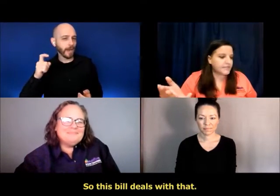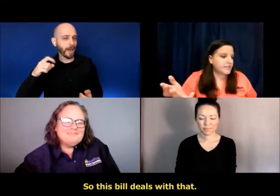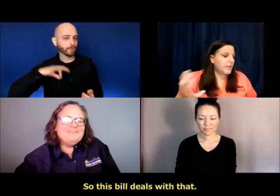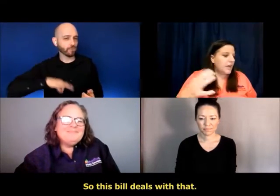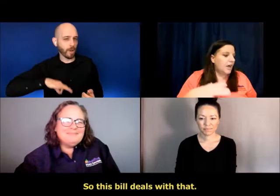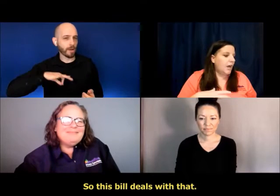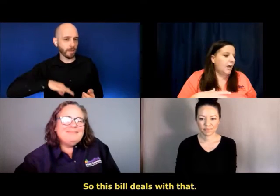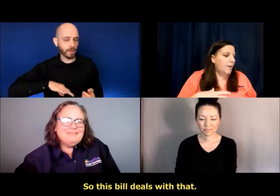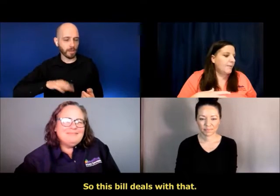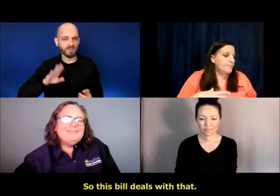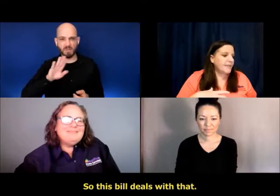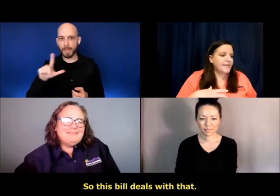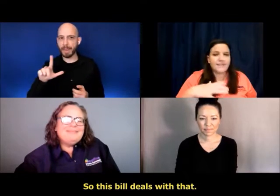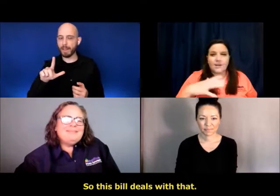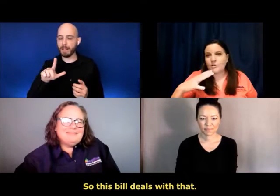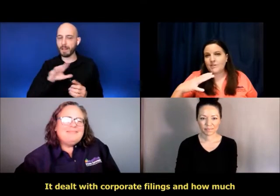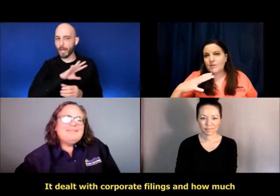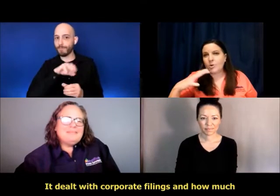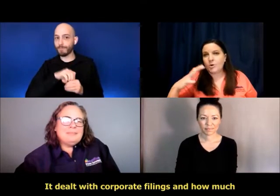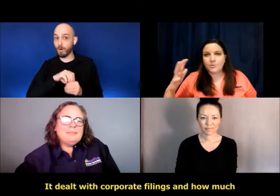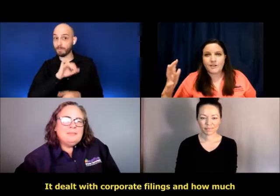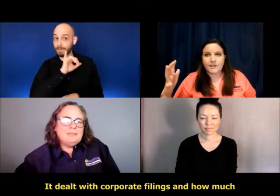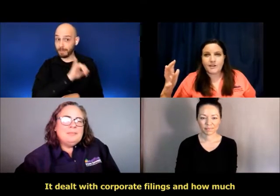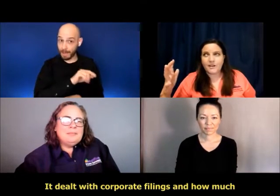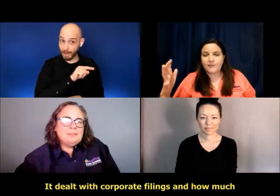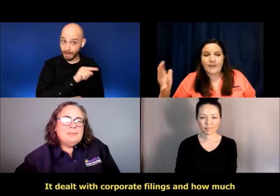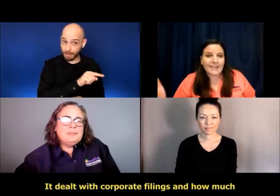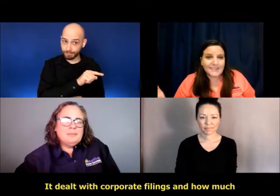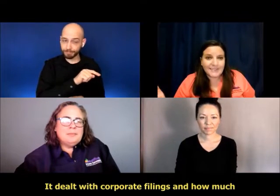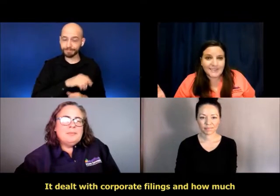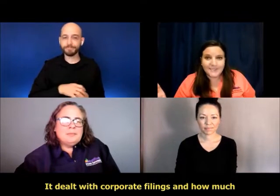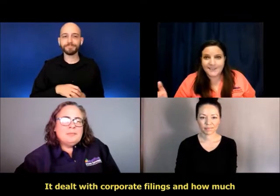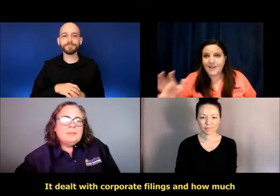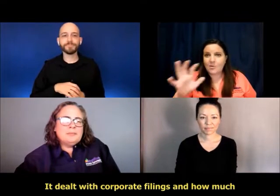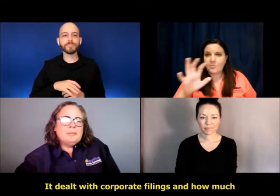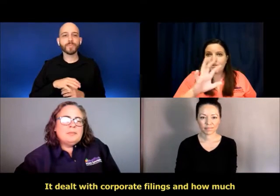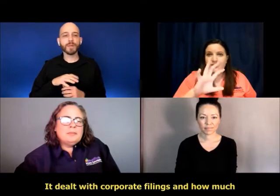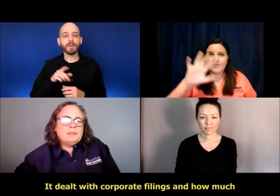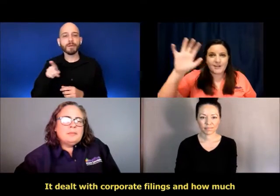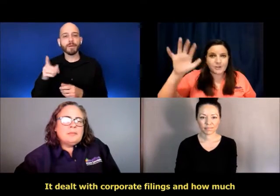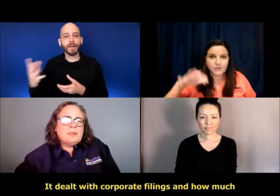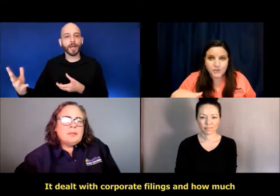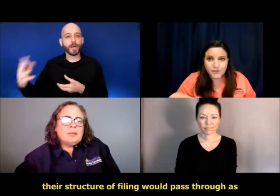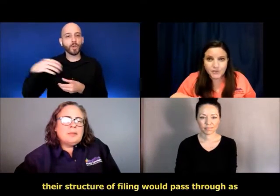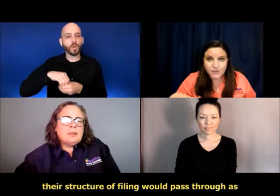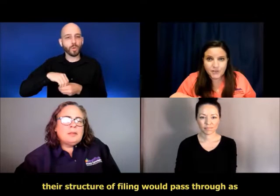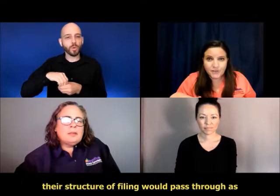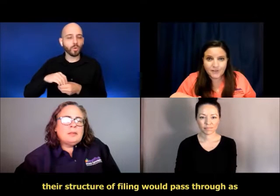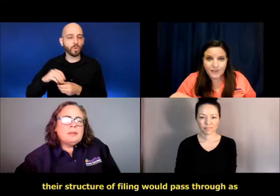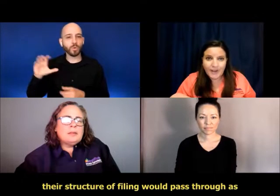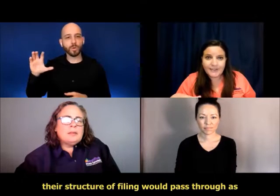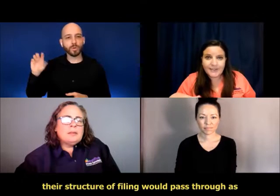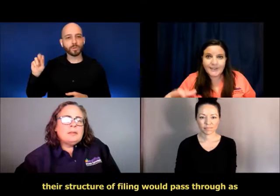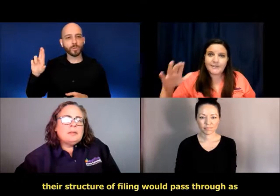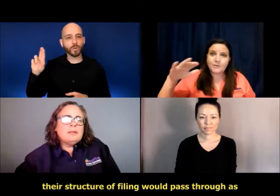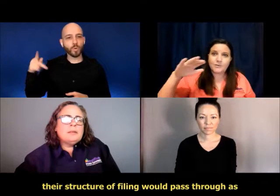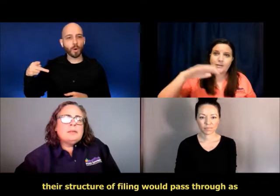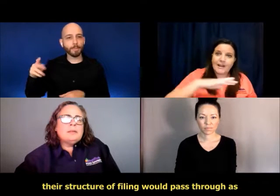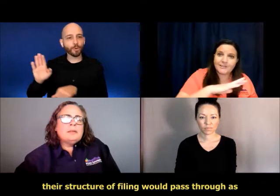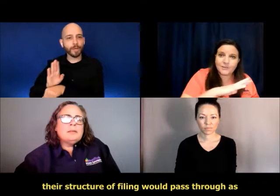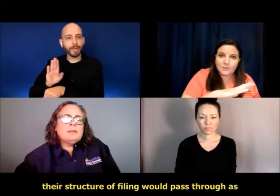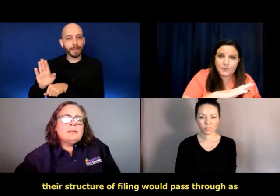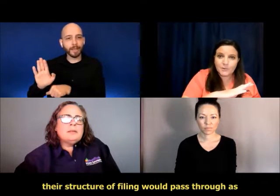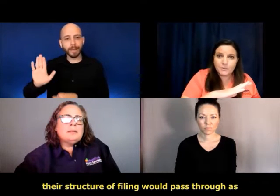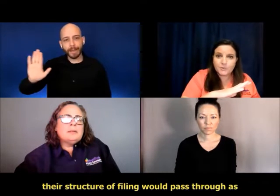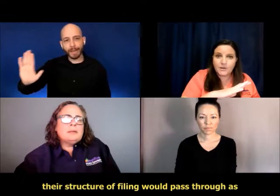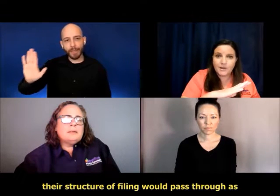that. Um, it dealt with corporate filings and how much their structure of filing with